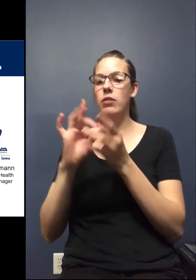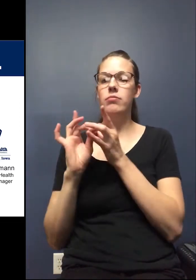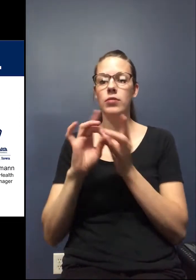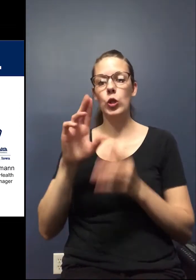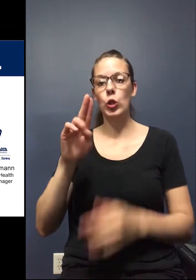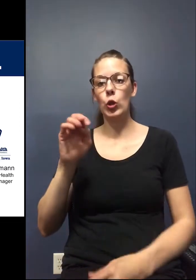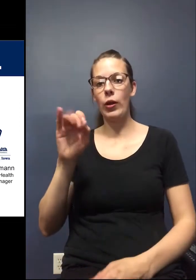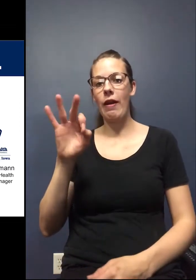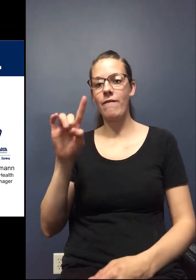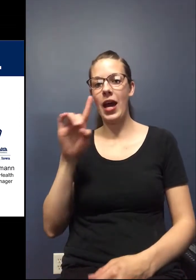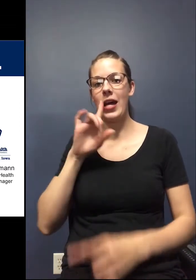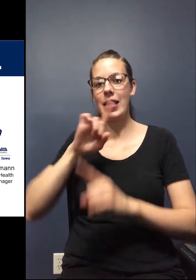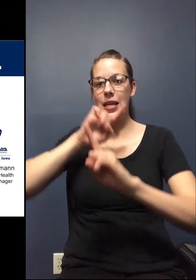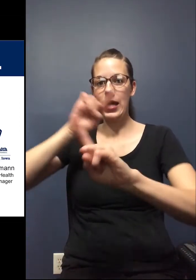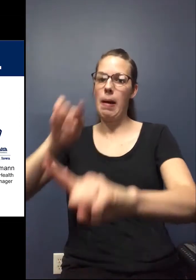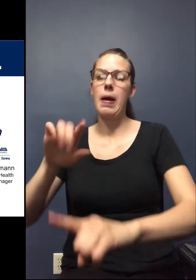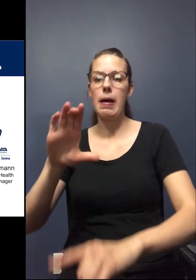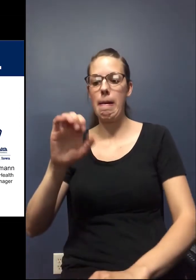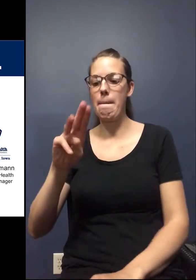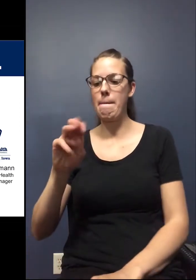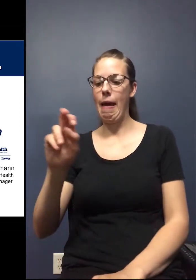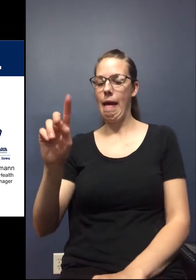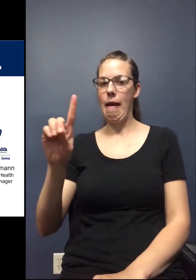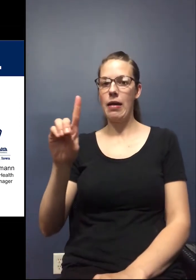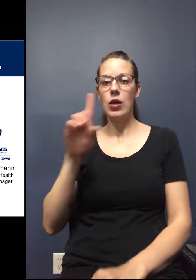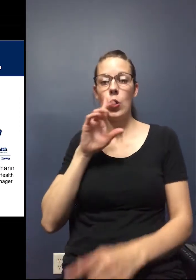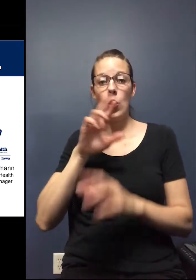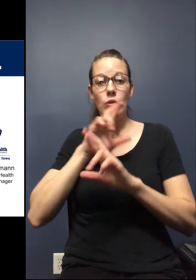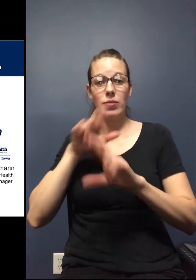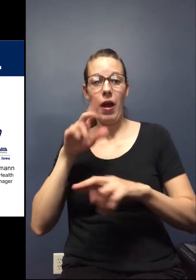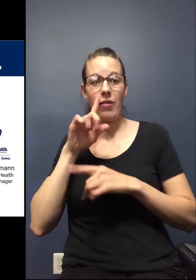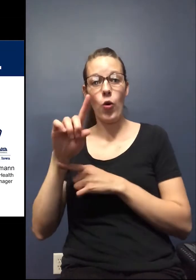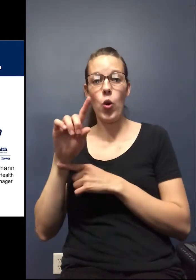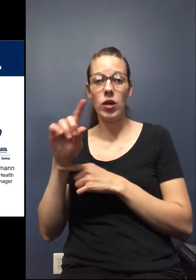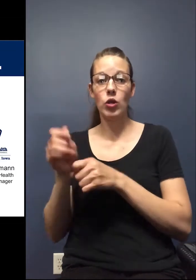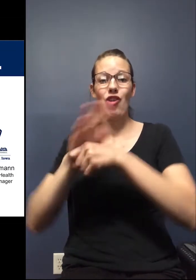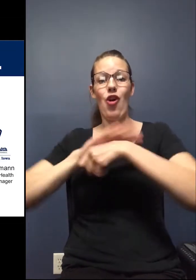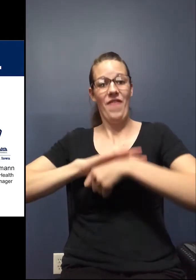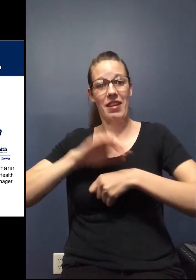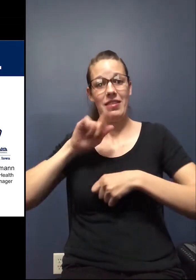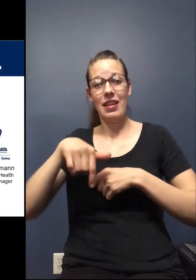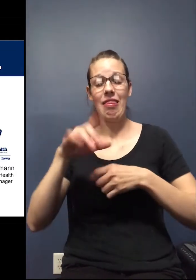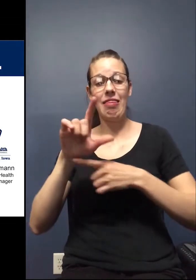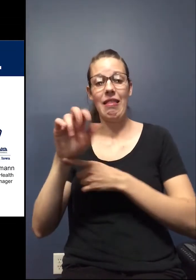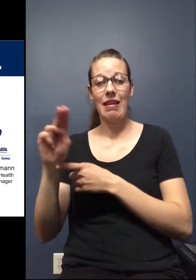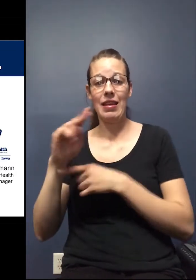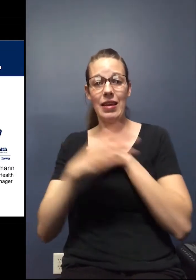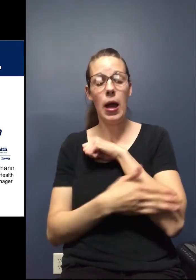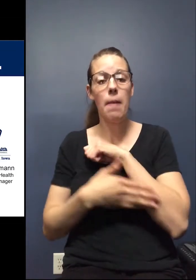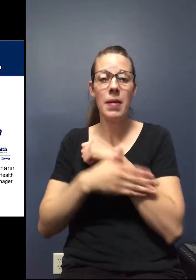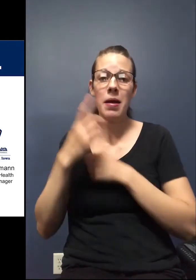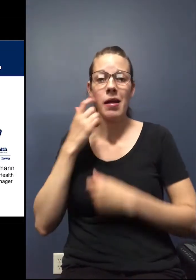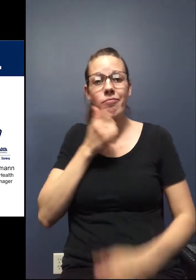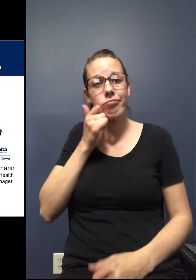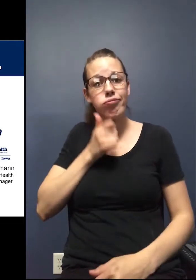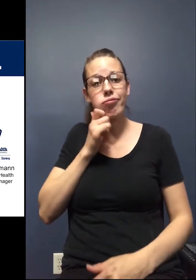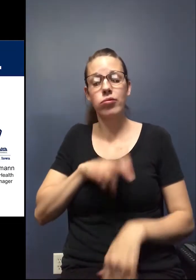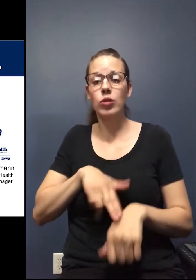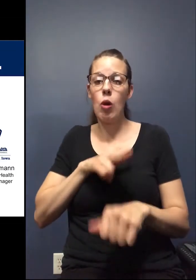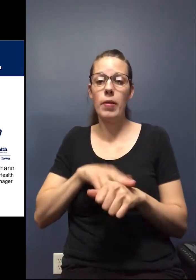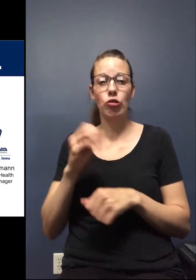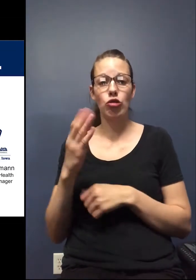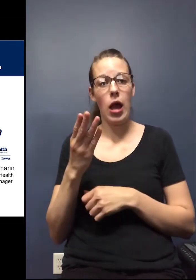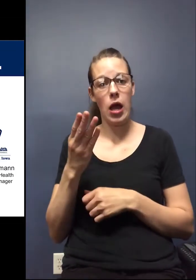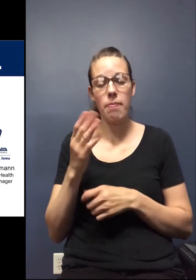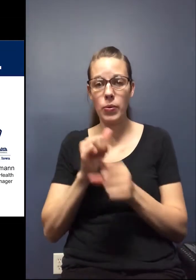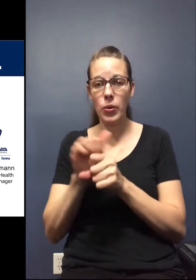response to COVID-19 in Linn County. My day-to-day operations or my normal job would